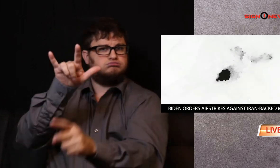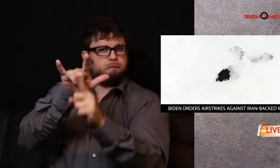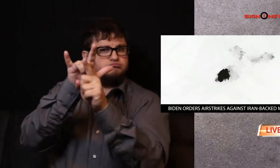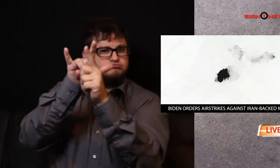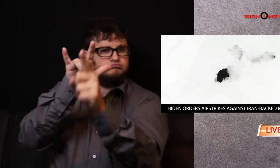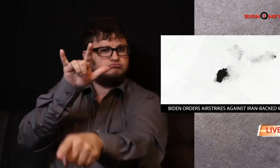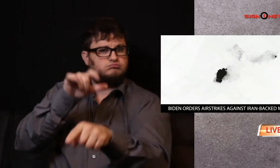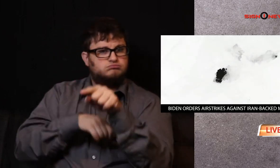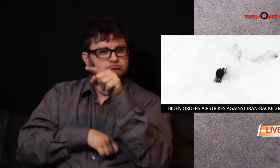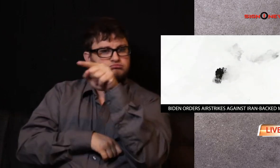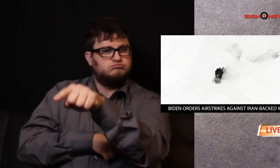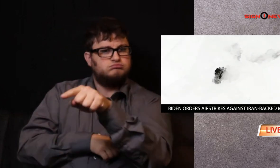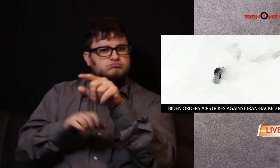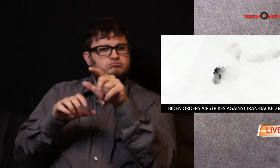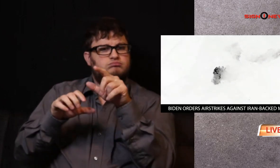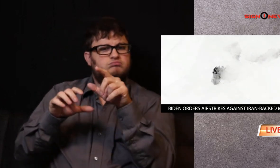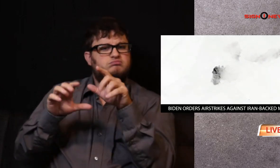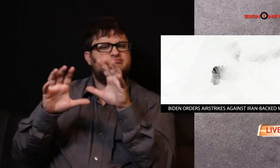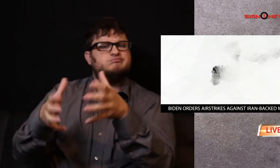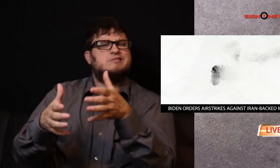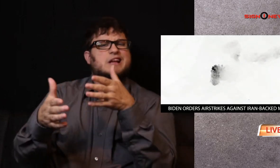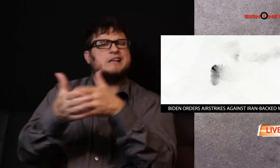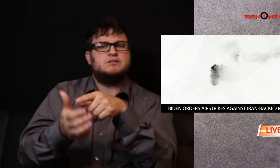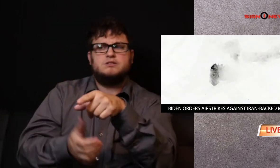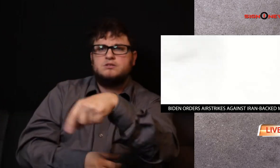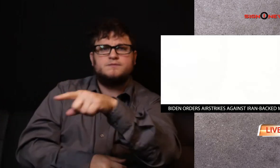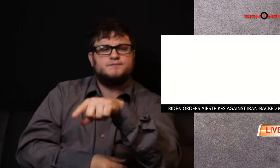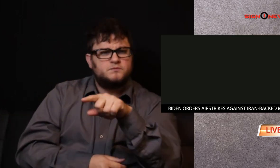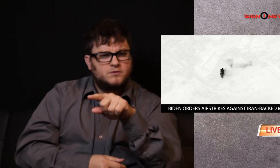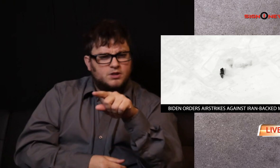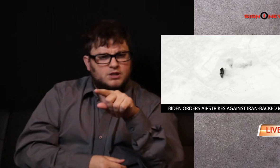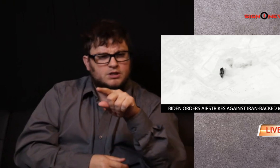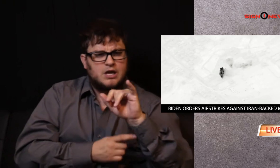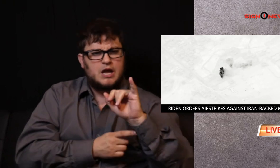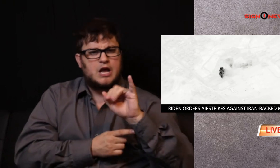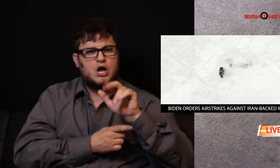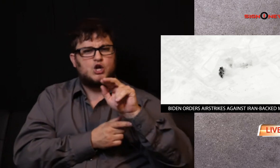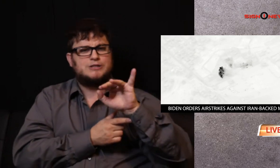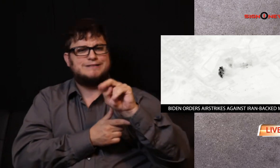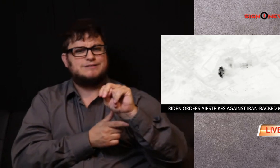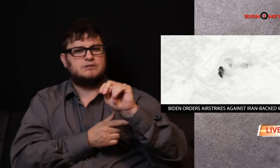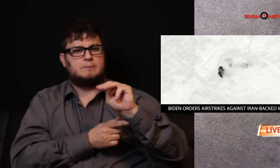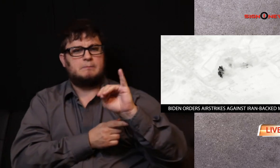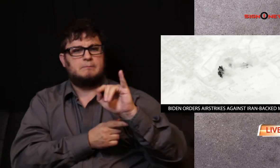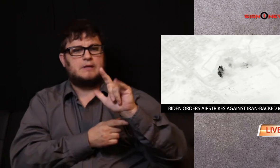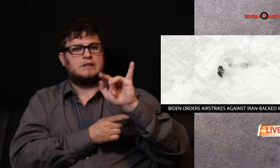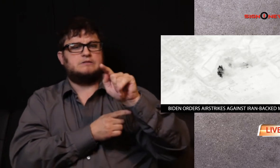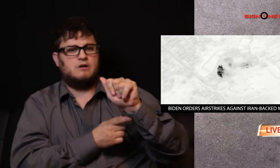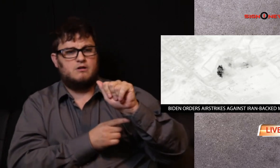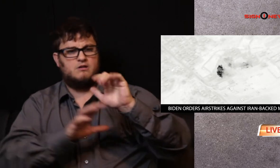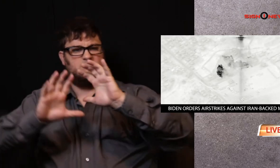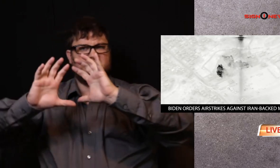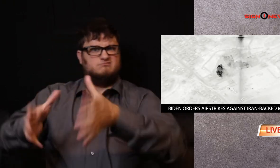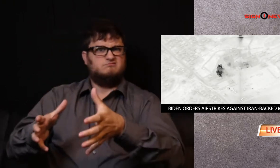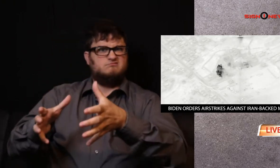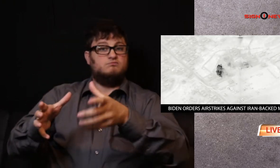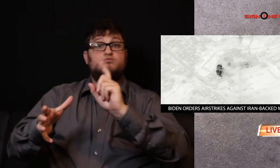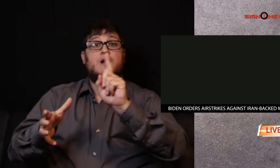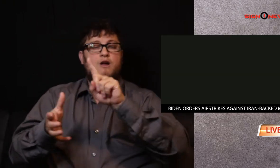On Sunday evening, President Biden ordered airstrikes against Iranian-backed militia